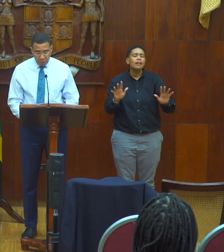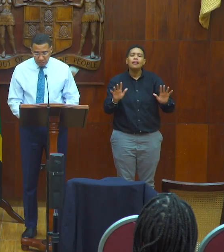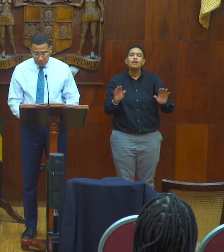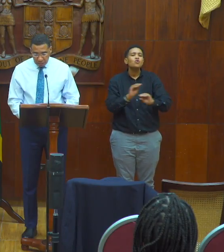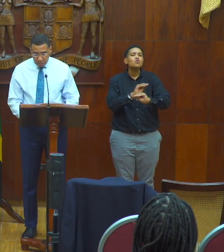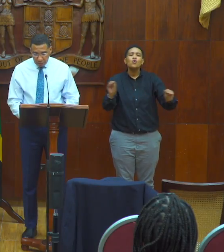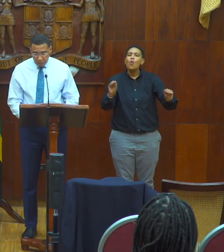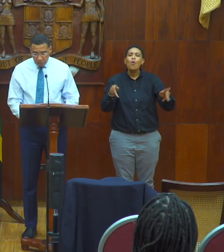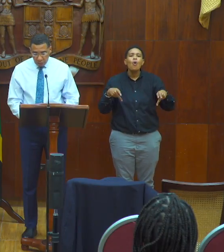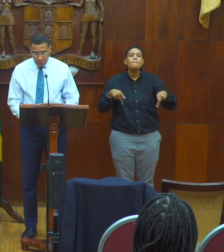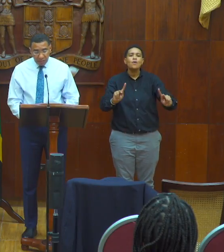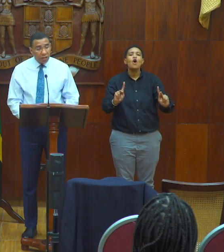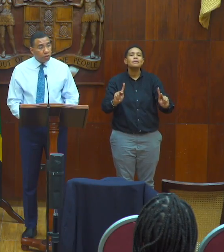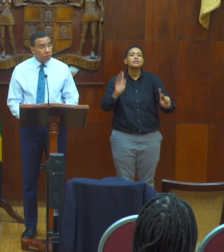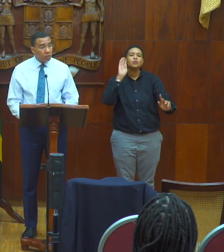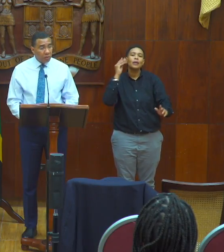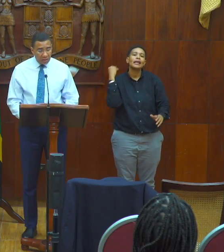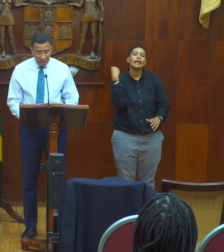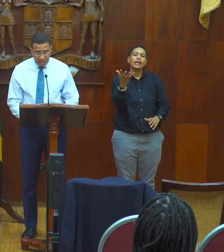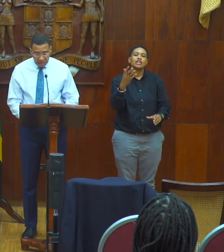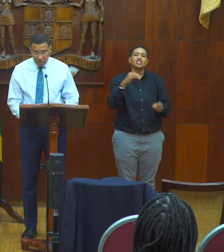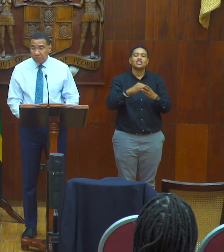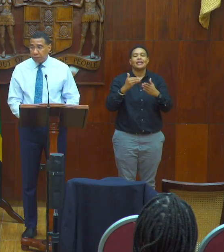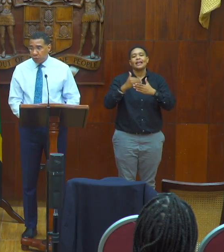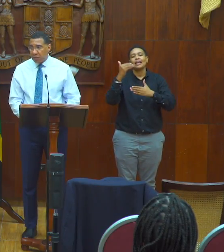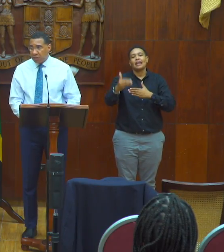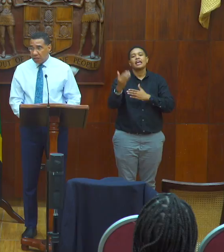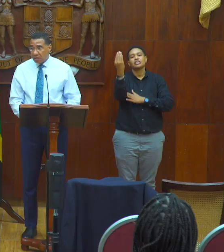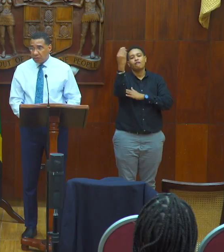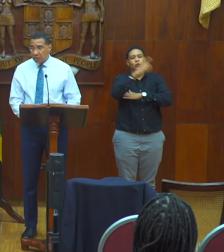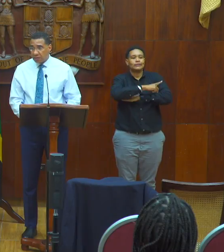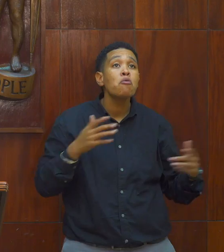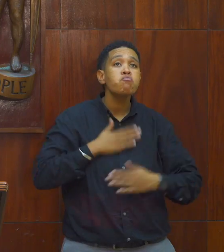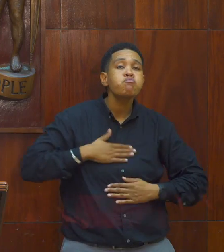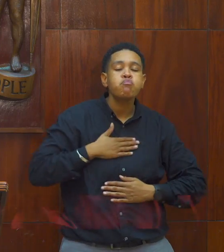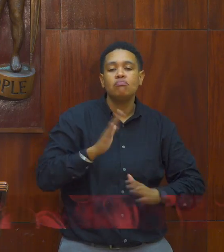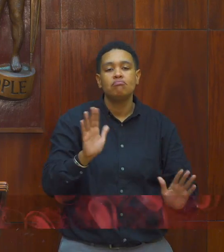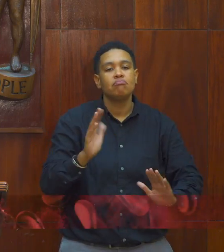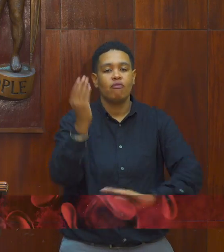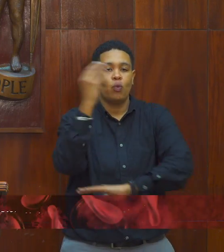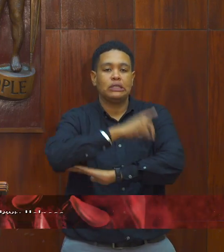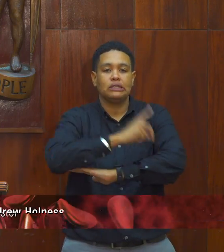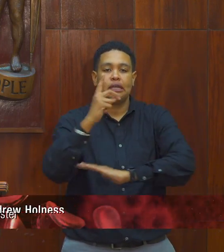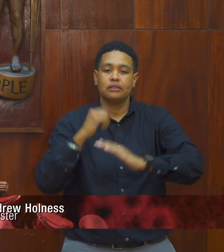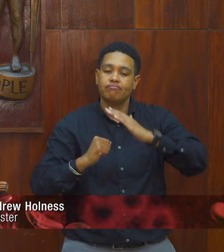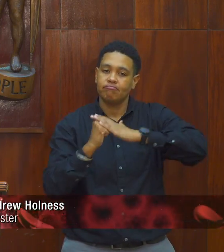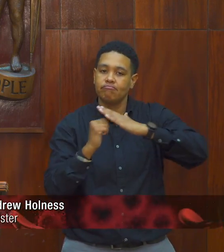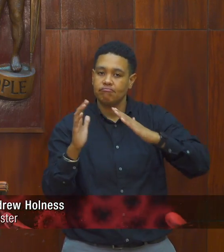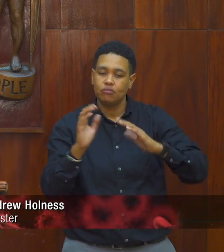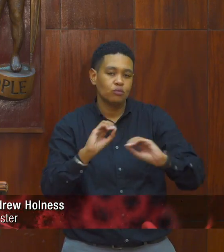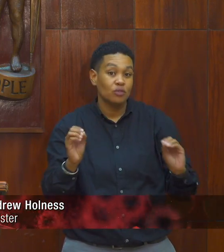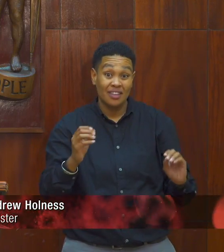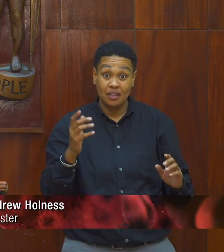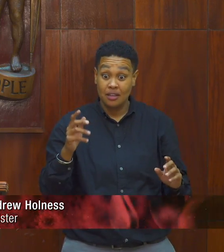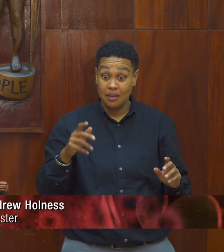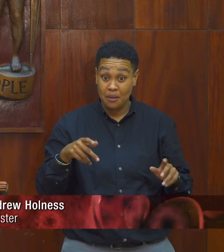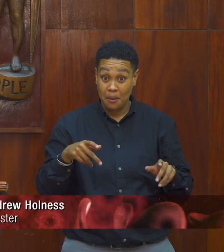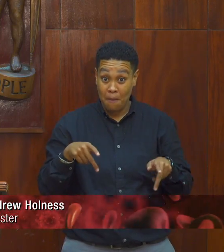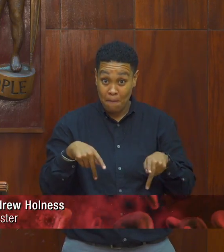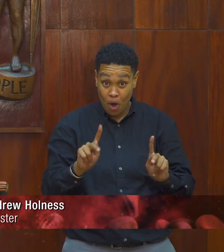No permit will be issued within the next 14 days. Permits that are already issued